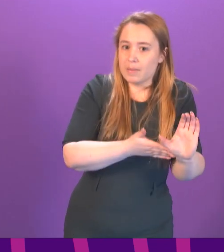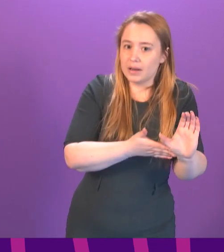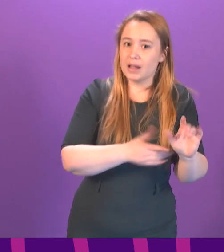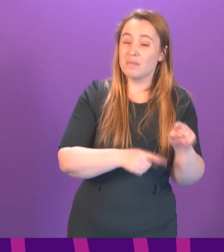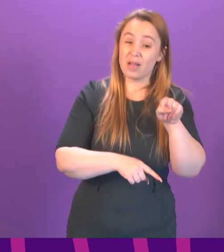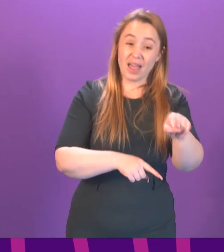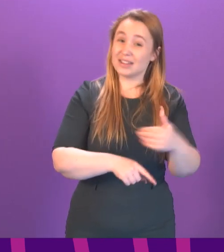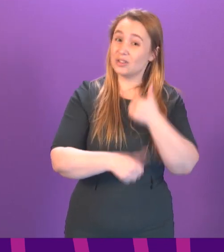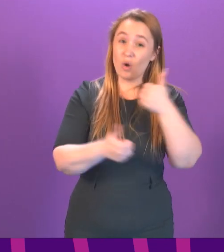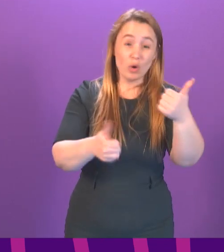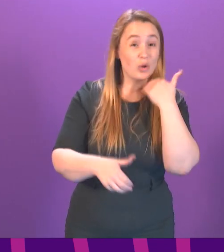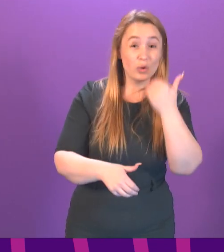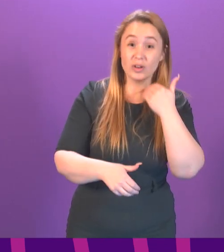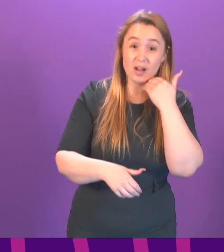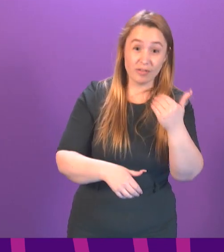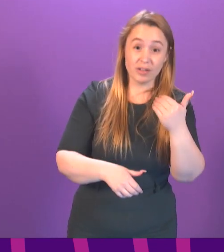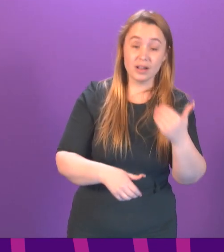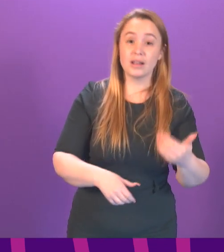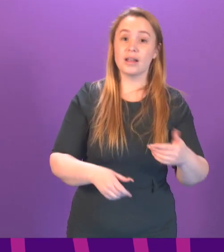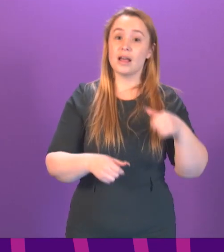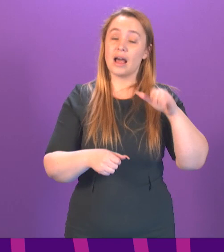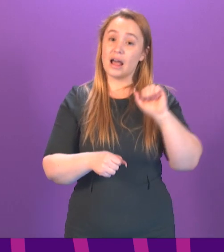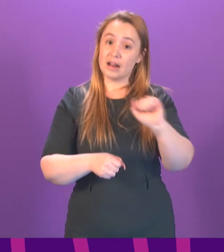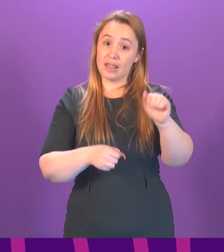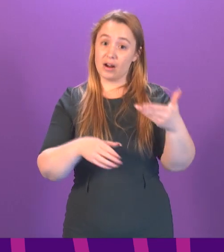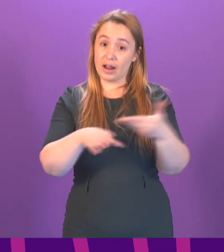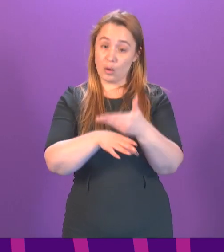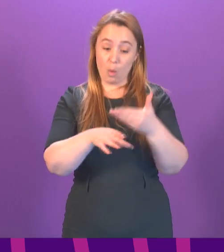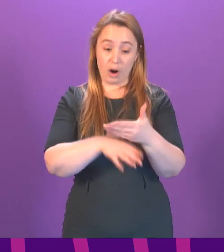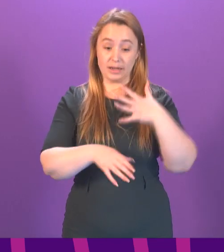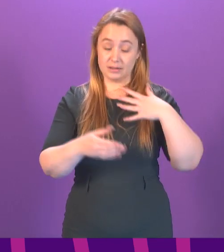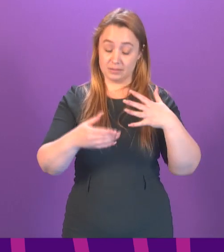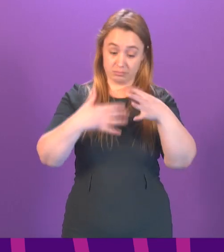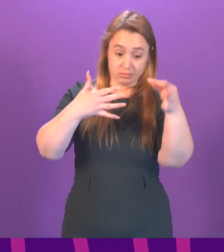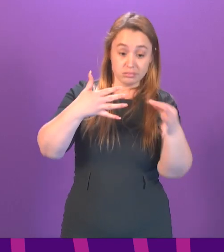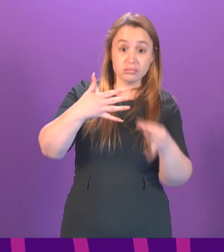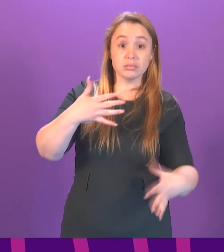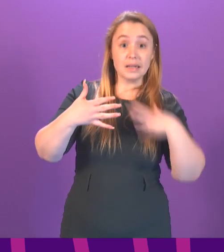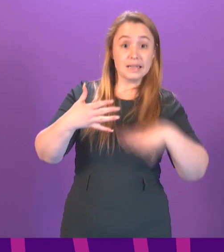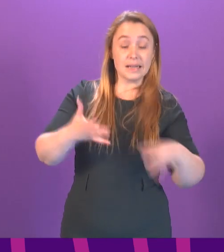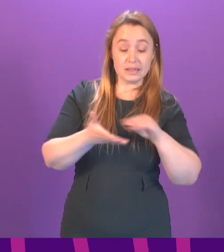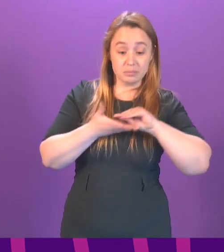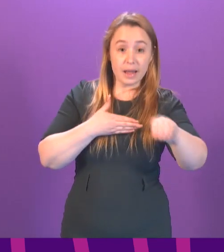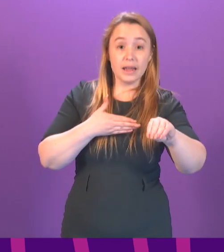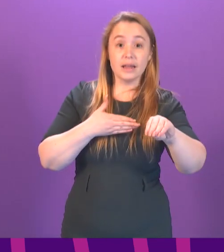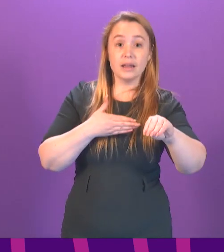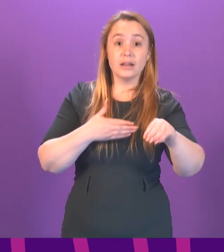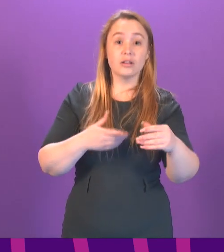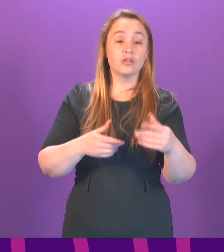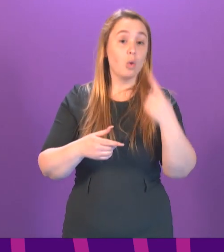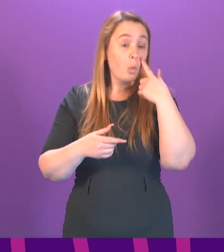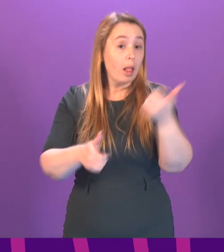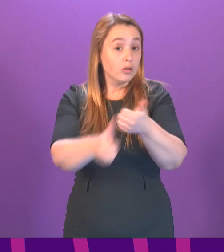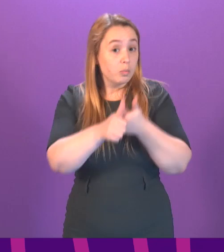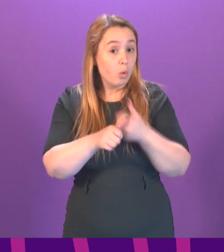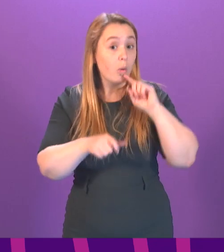meet their needs and a fraction of what their land-based equivalents received. Will she undertake to ensure that they get an equivalent level